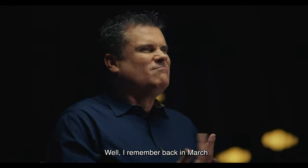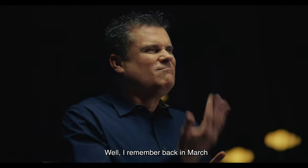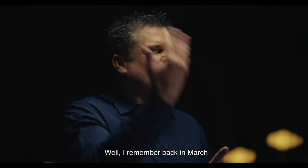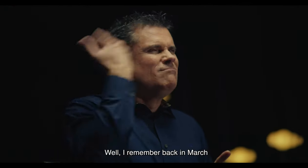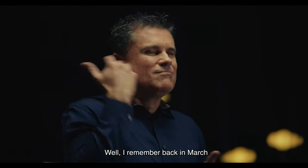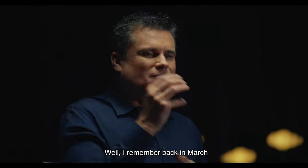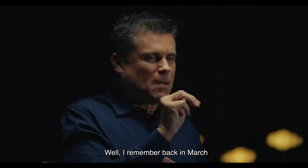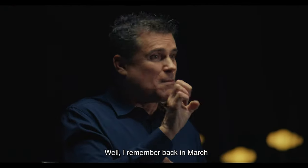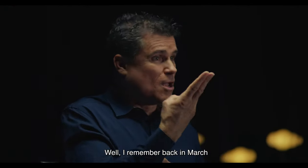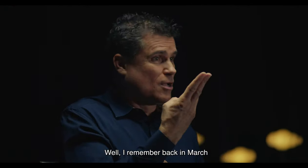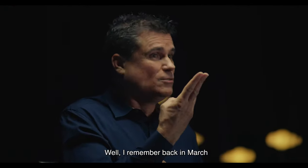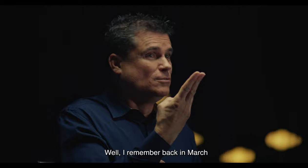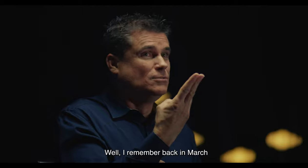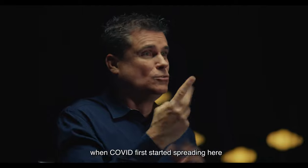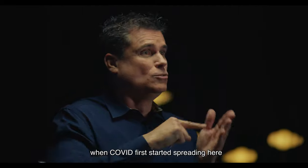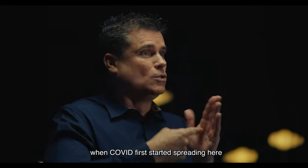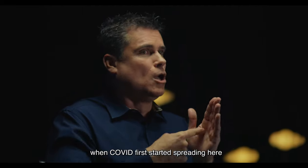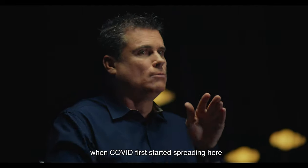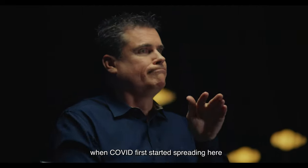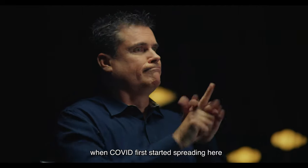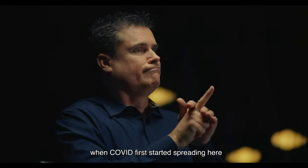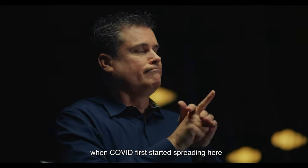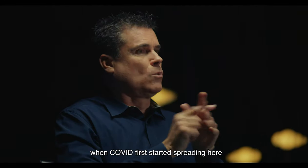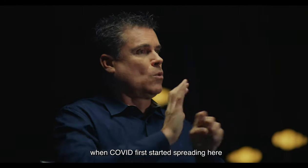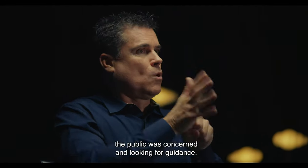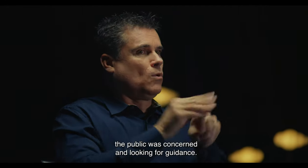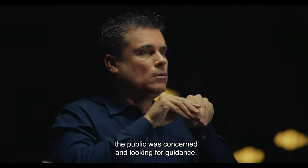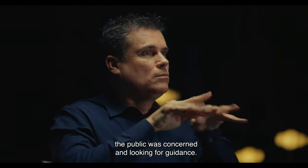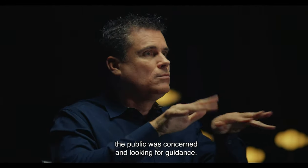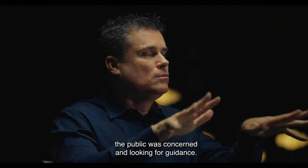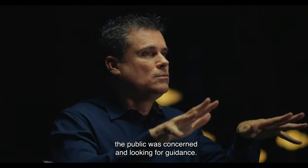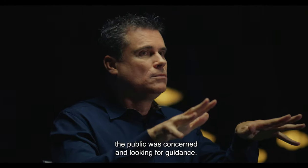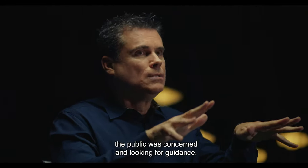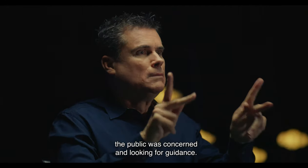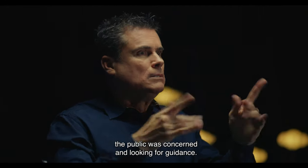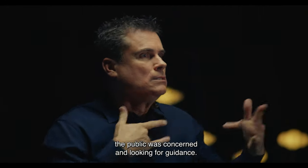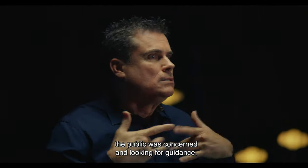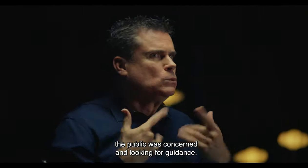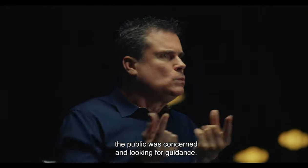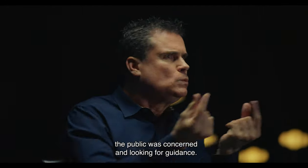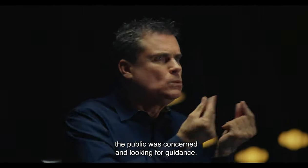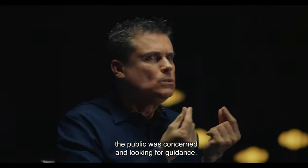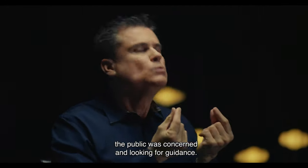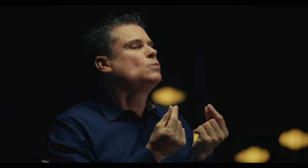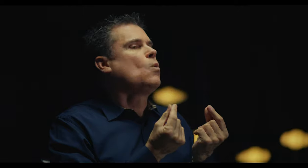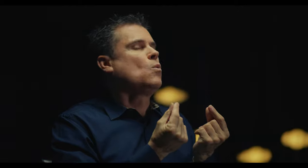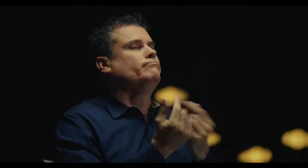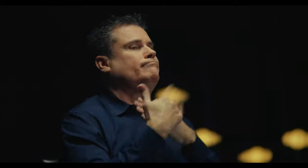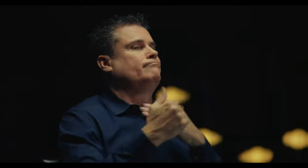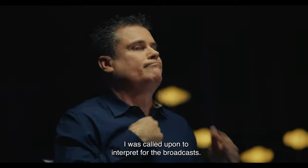Well, I remember back in March when COVID first started spreading here, the public was concerned and looking for guidance.